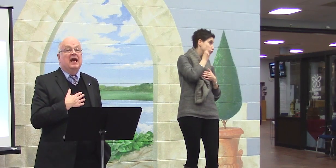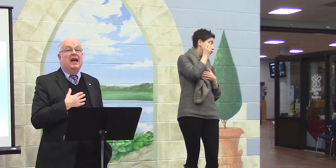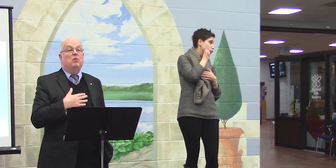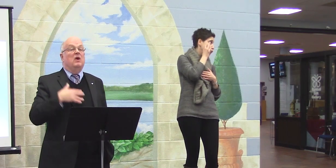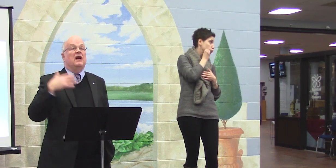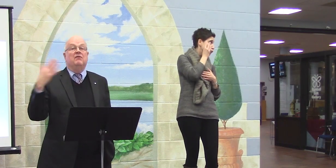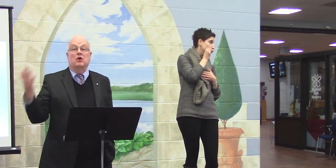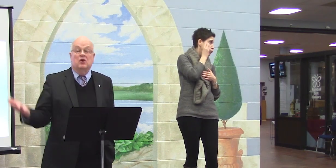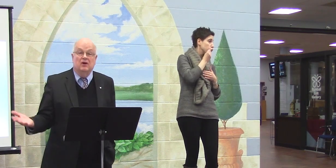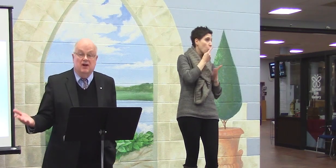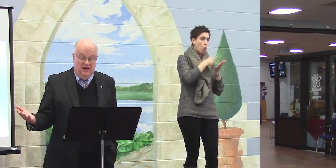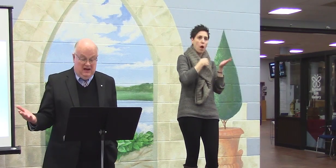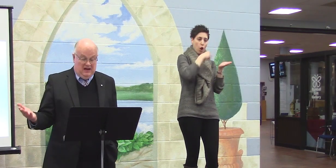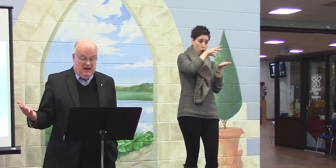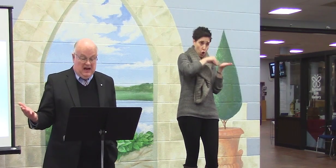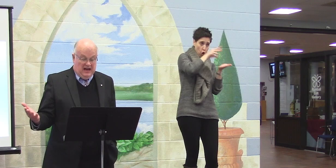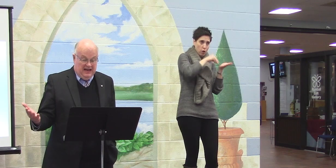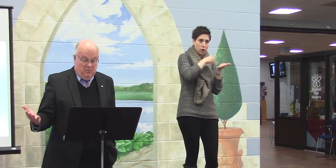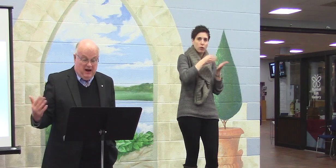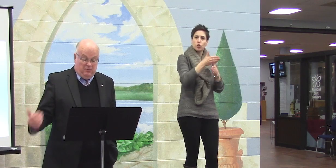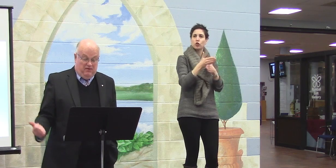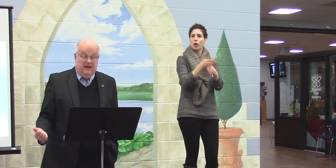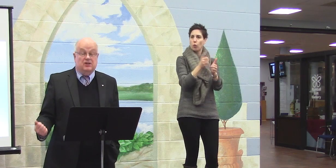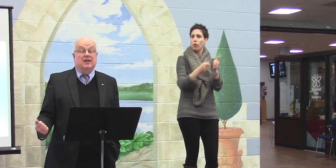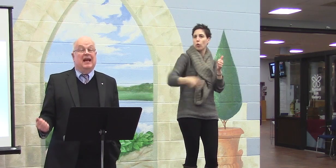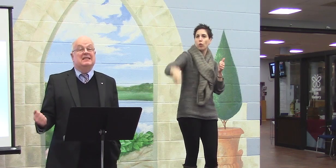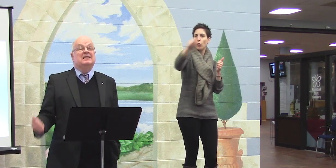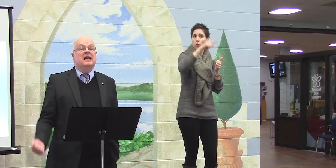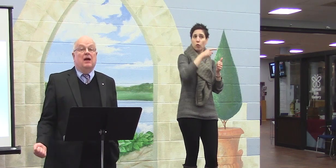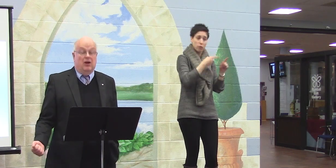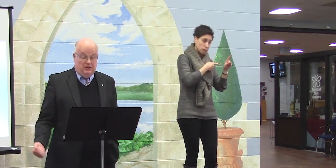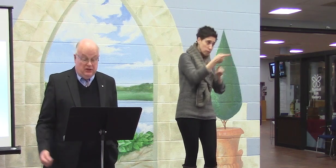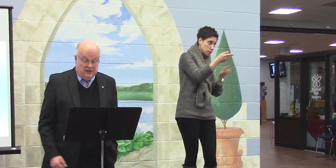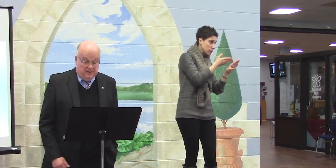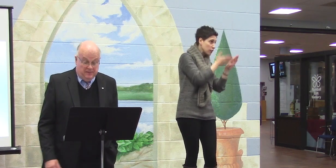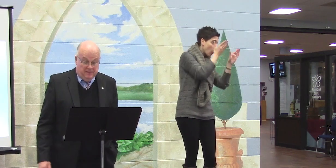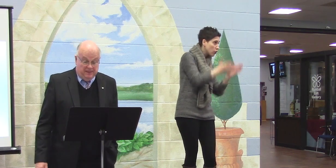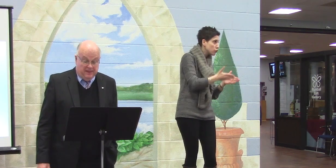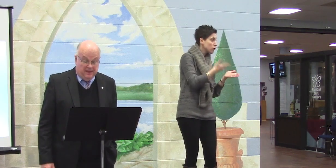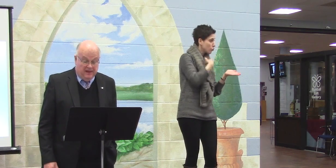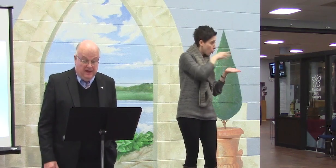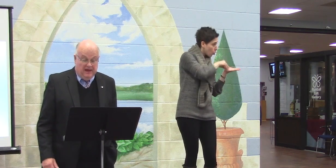and what I've learned in my profession as a psychologist.